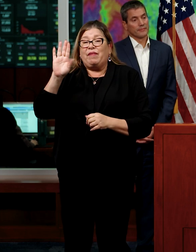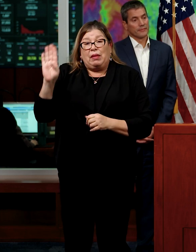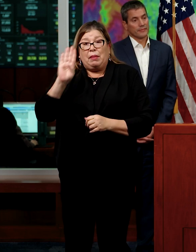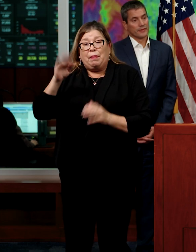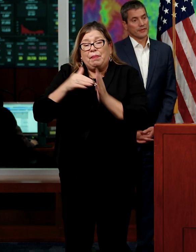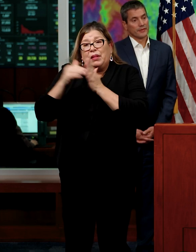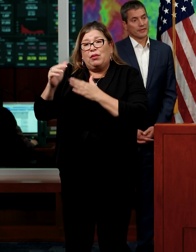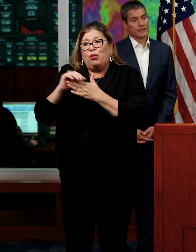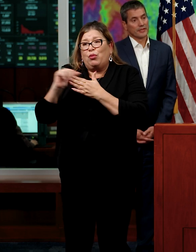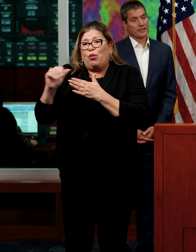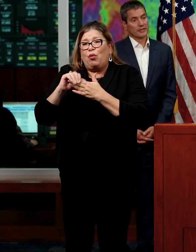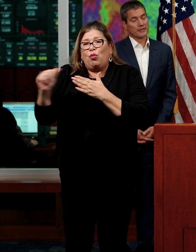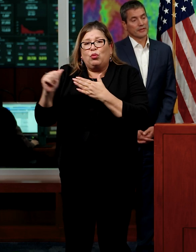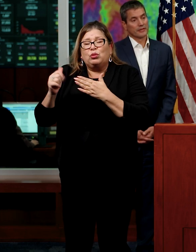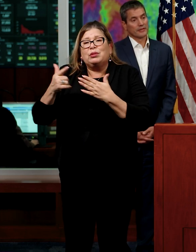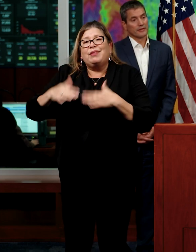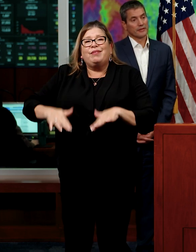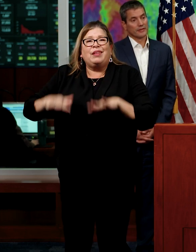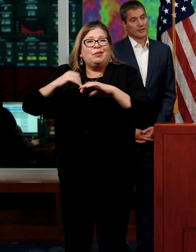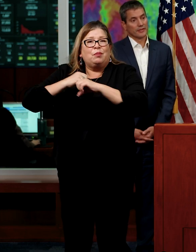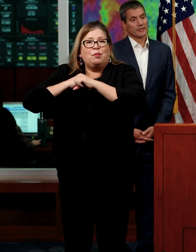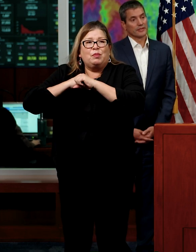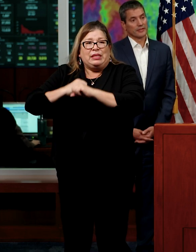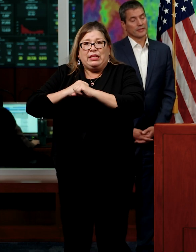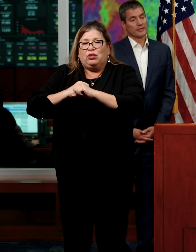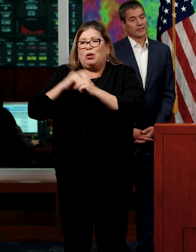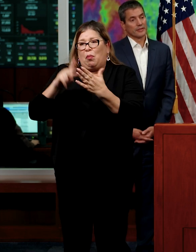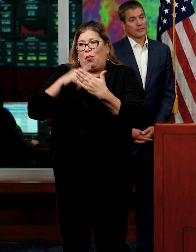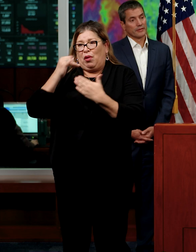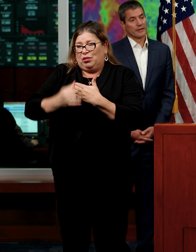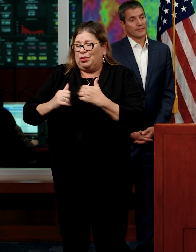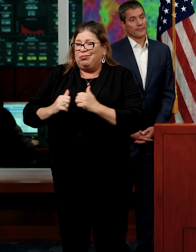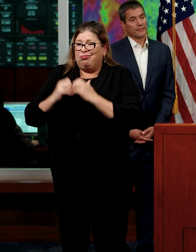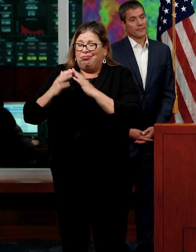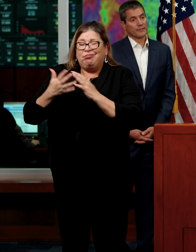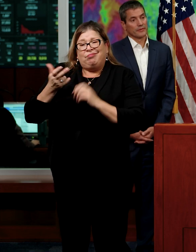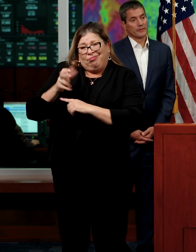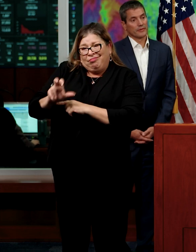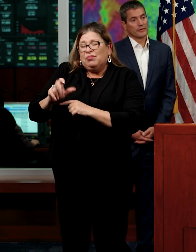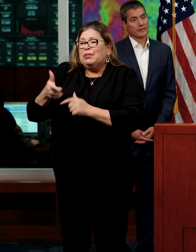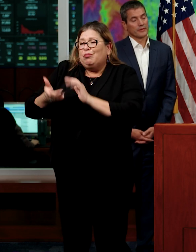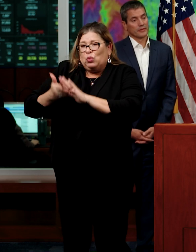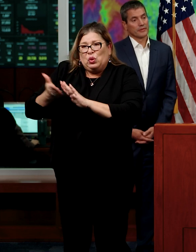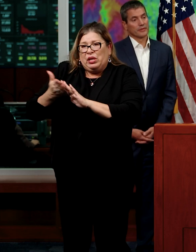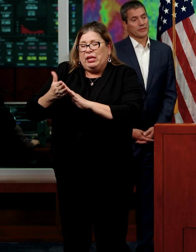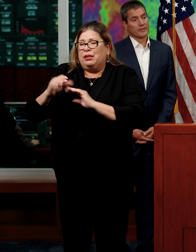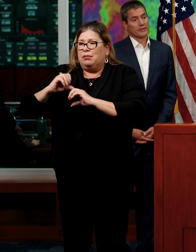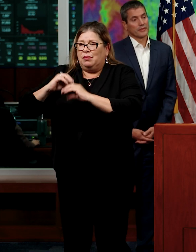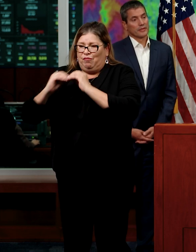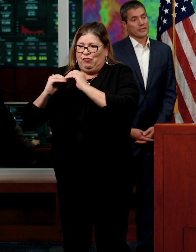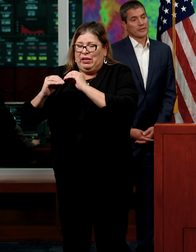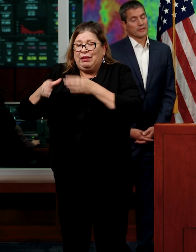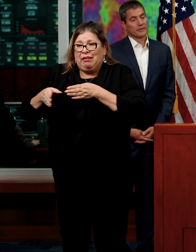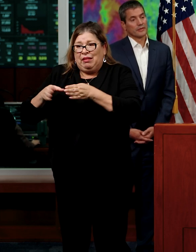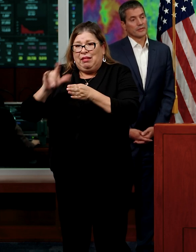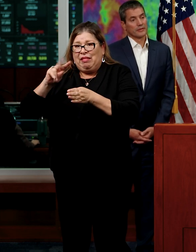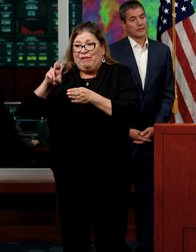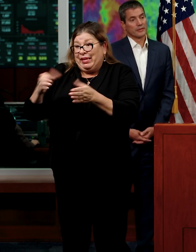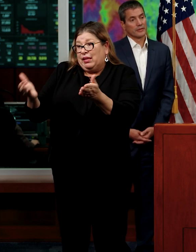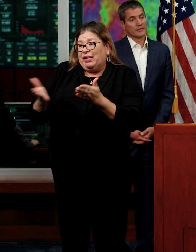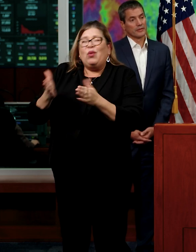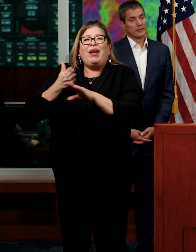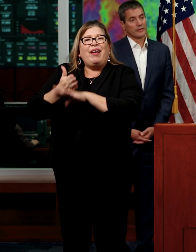flood protection project underway around the levees here after the